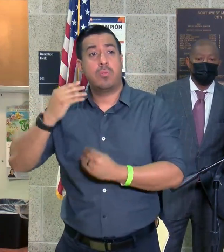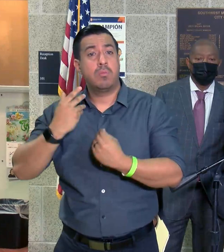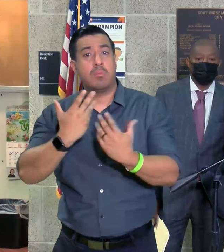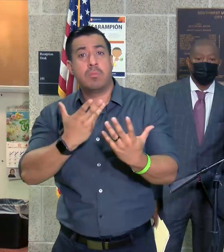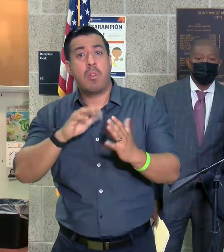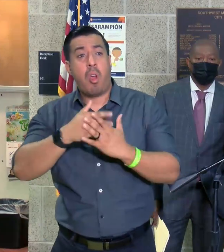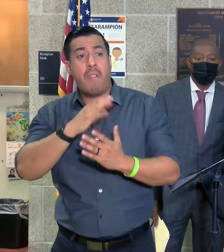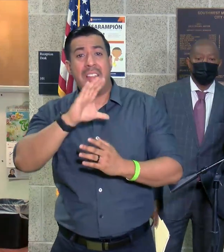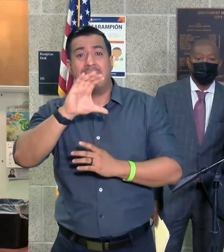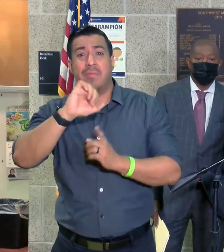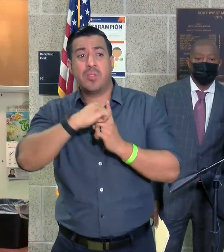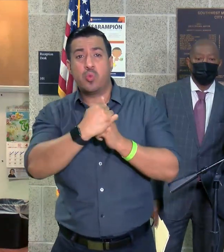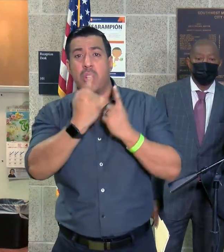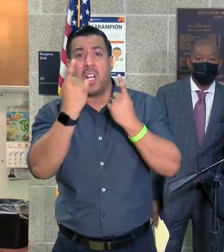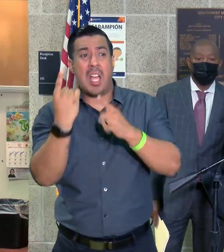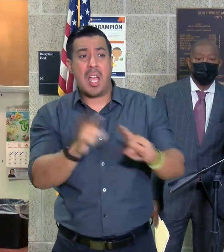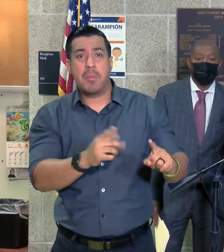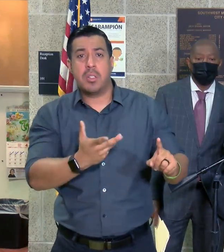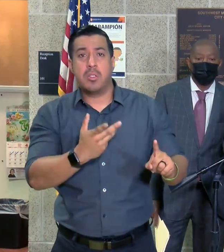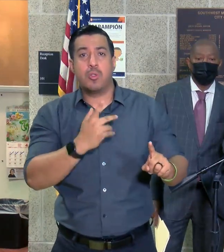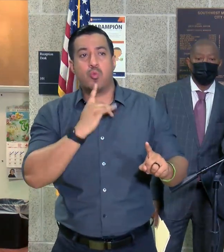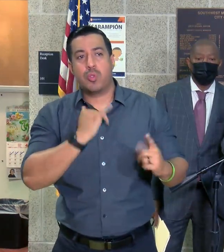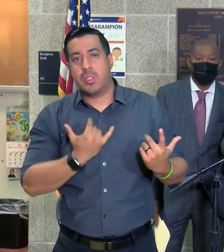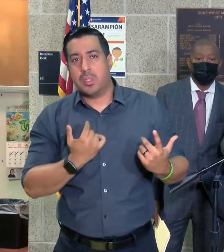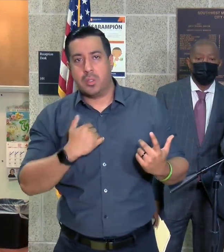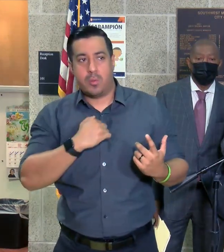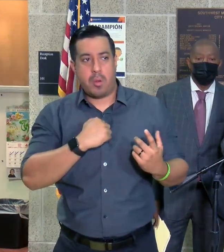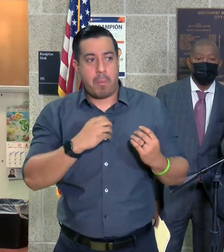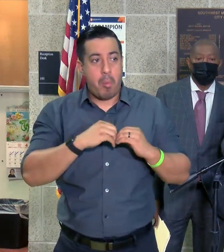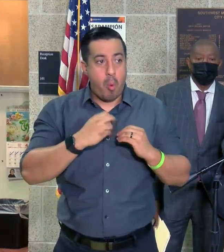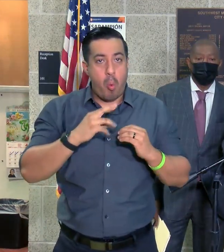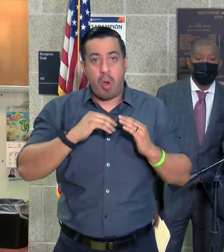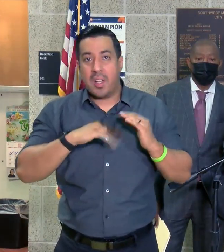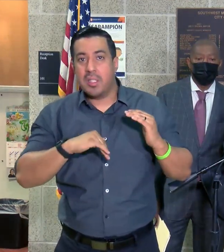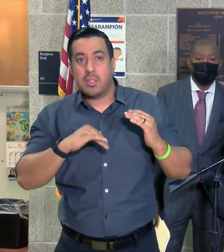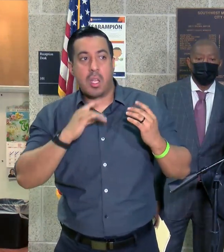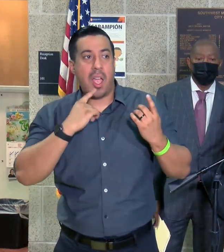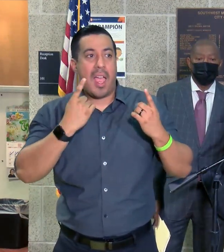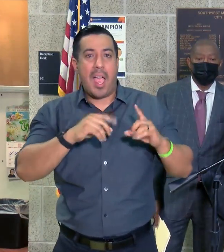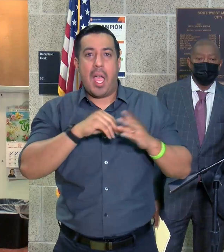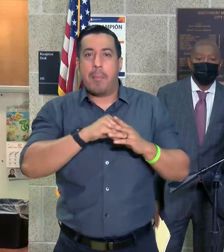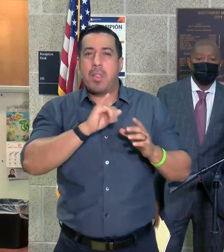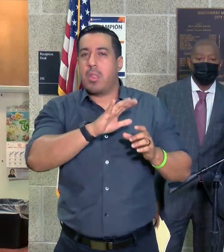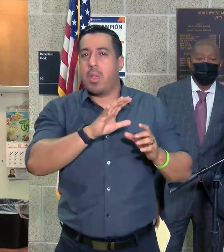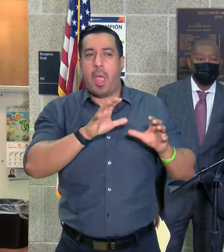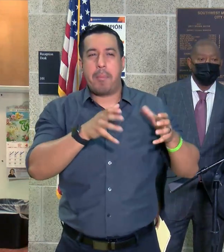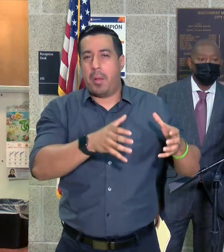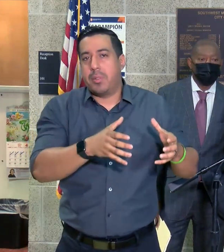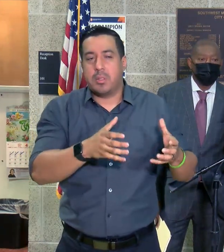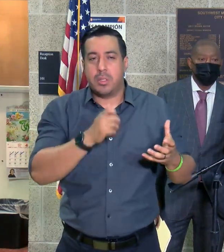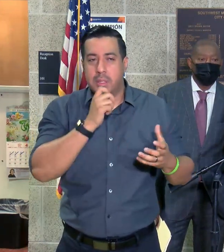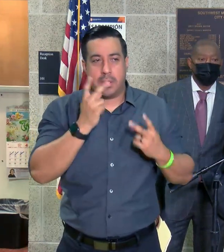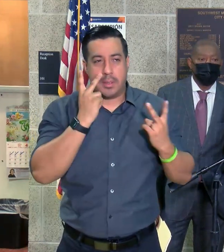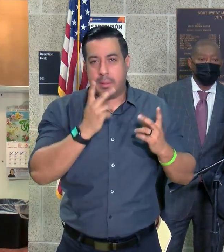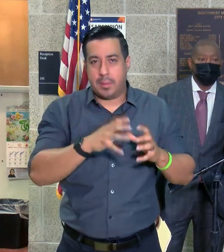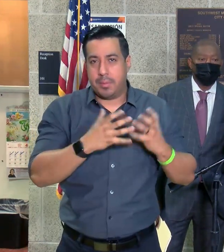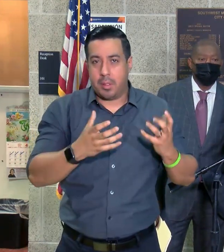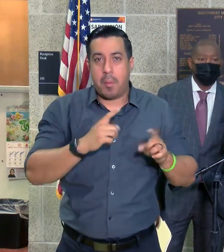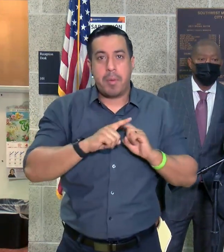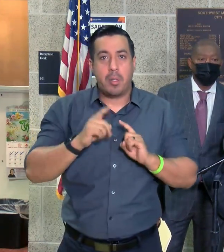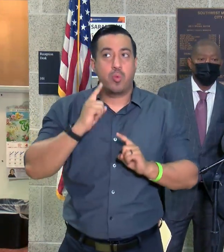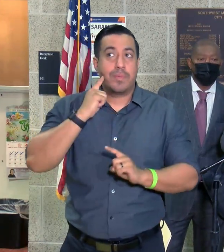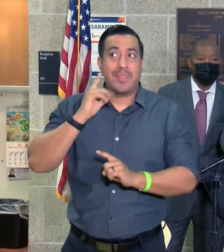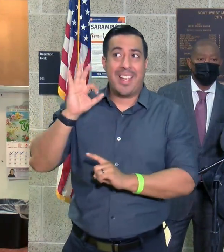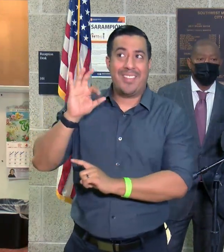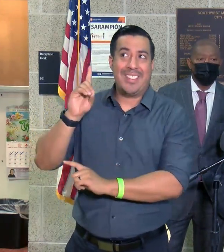cases, is this more or less than we would have expected to see in a population that size anyways? And so we'll be hearing from the FDA on that.